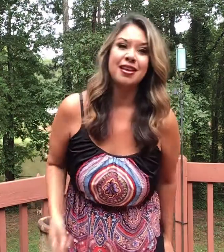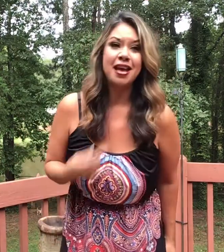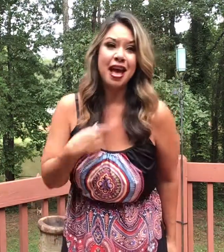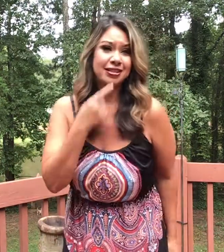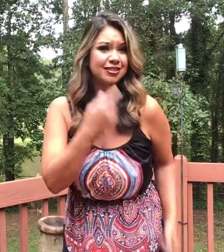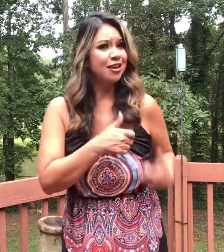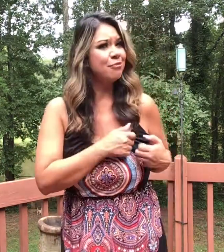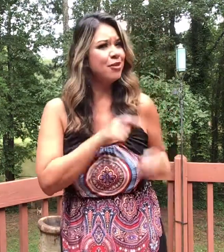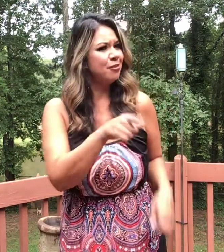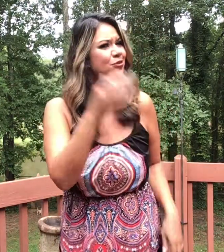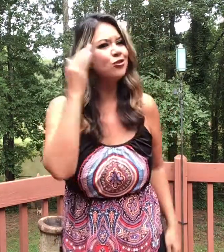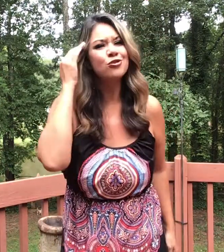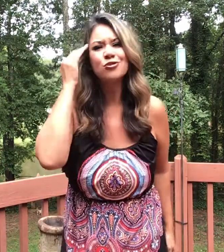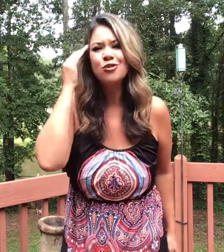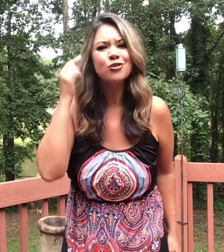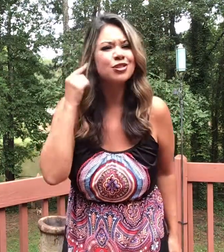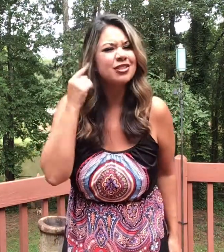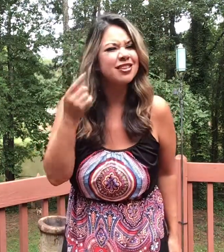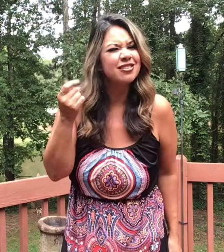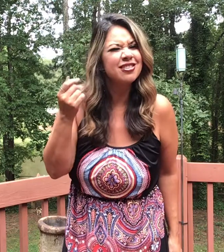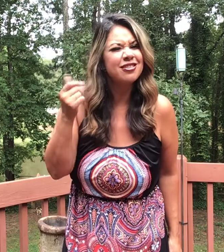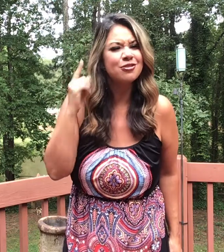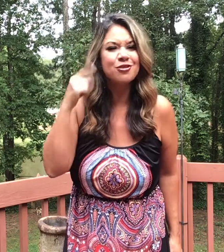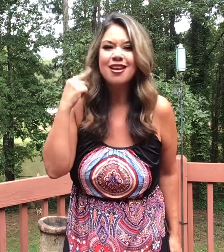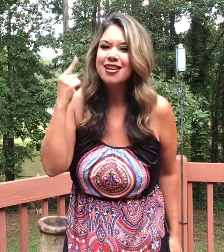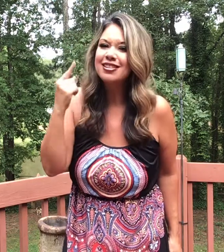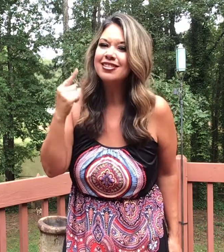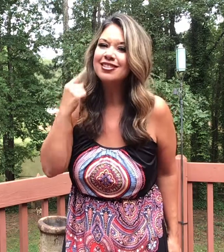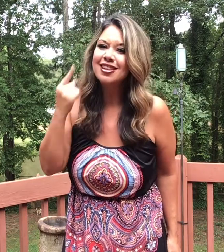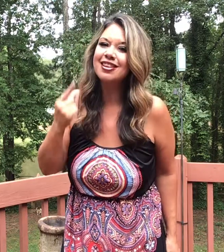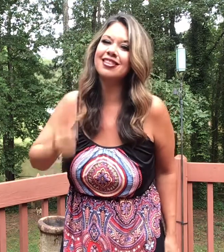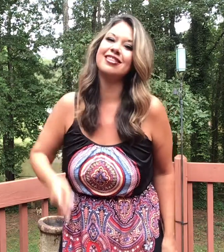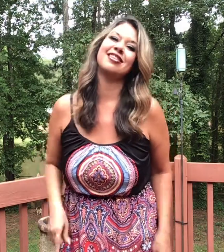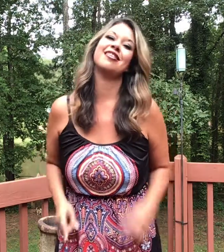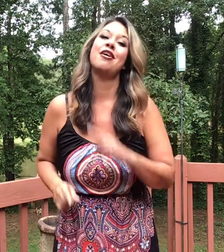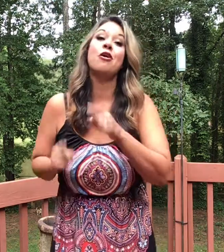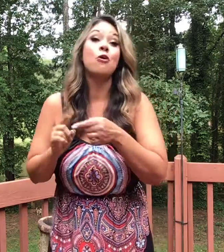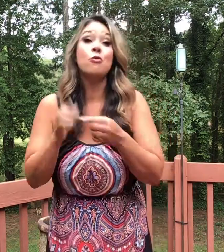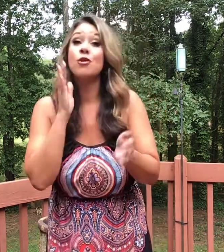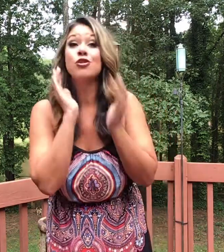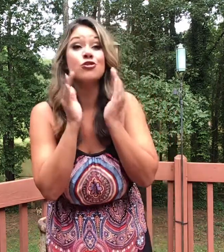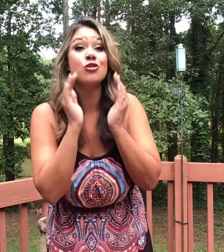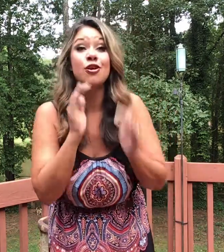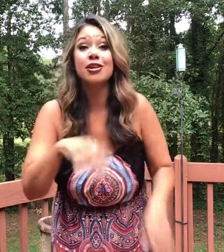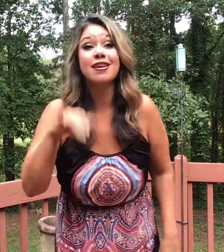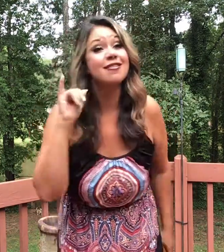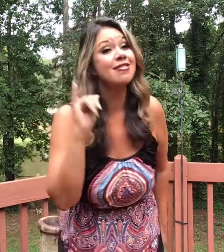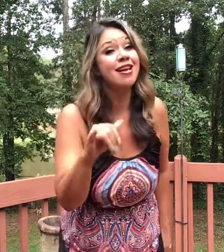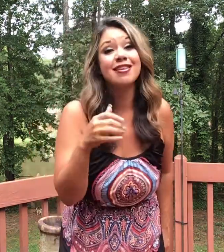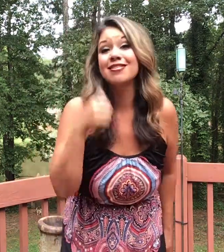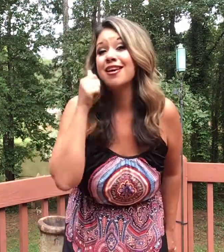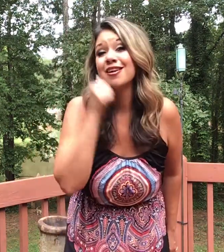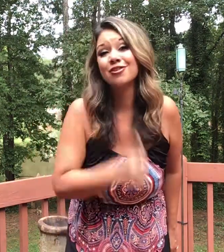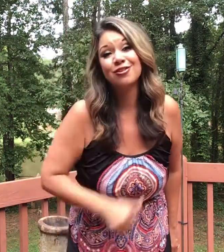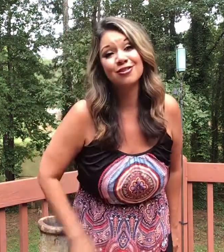I said, baby, do you know you sound a little crazy when you're talking like that, girl?